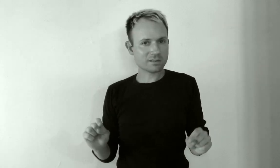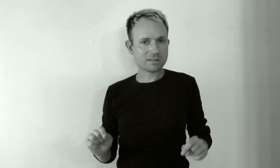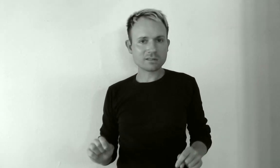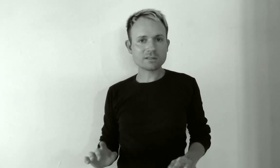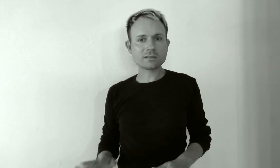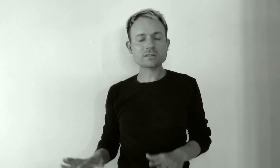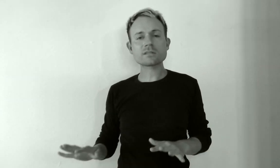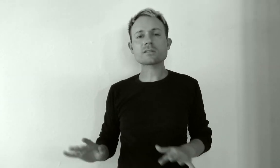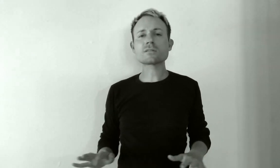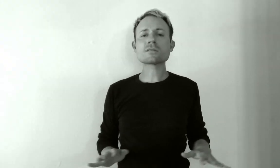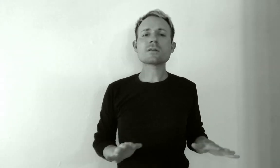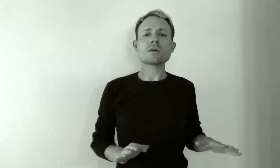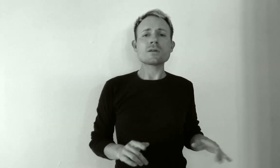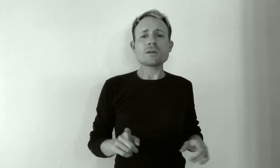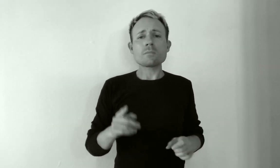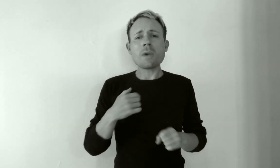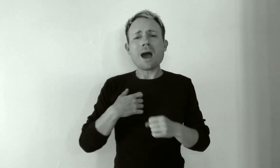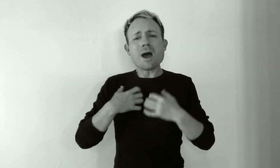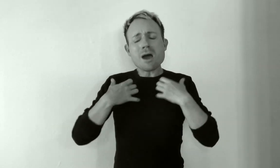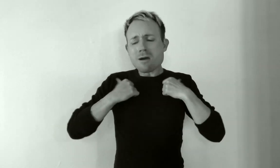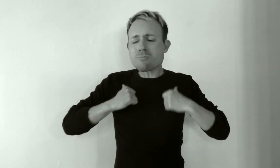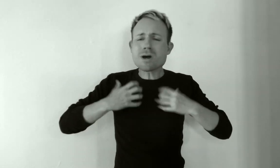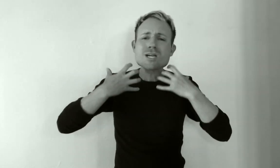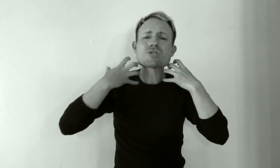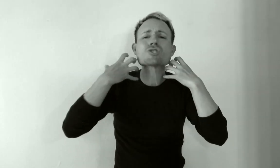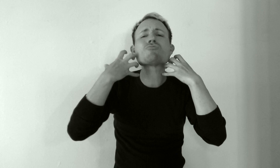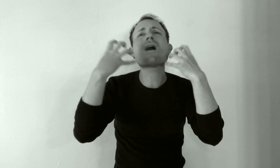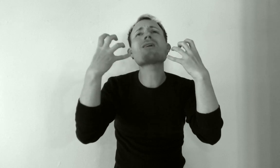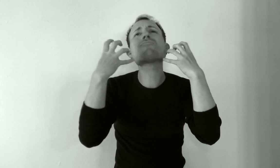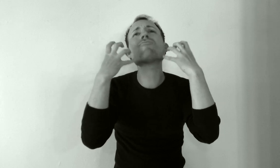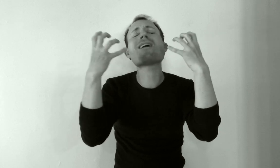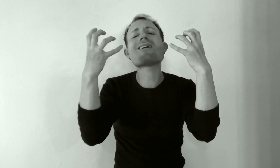This is my rally cry